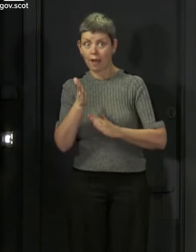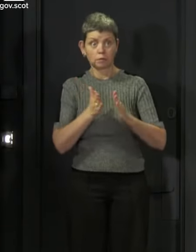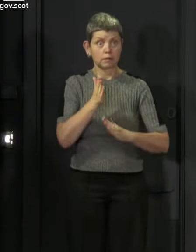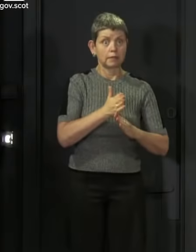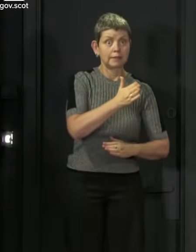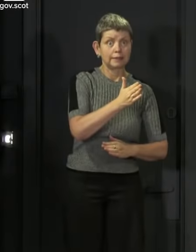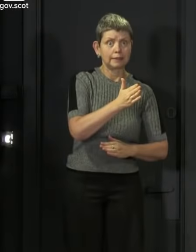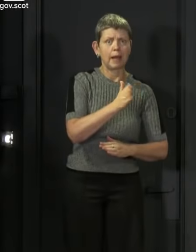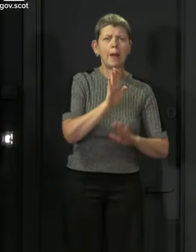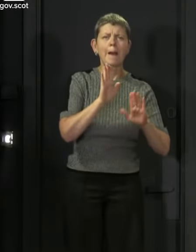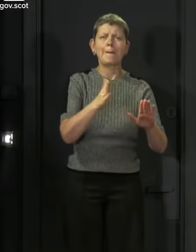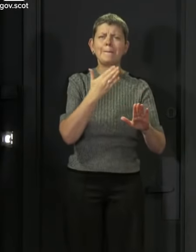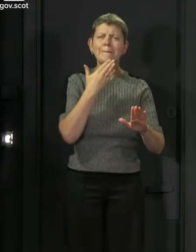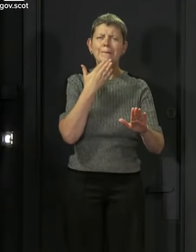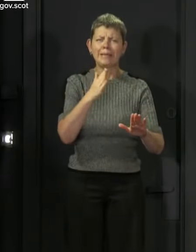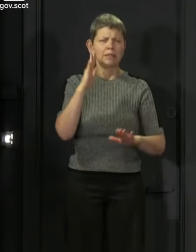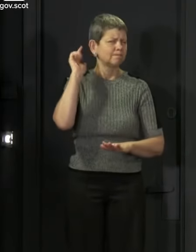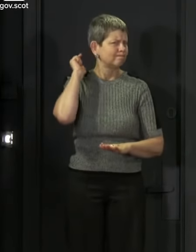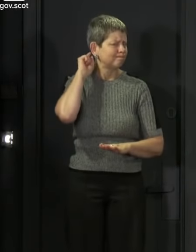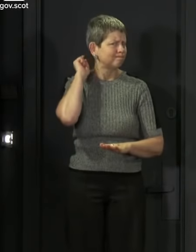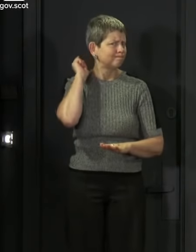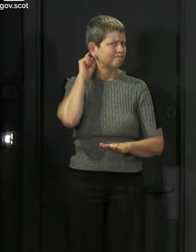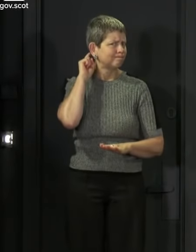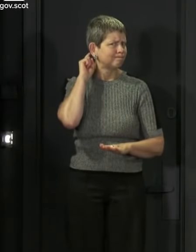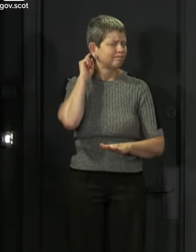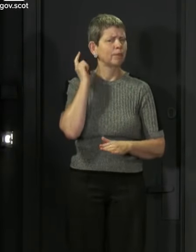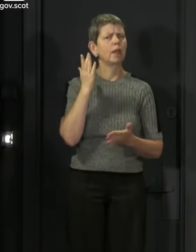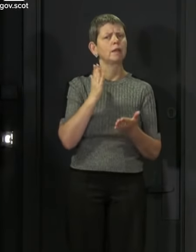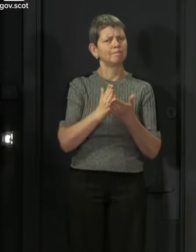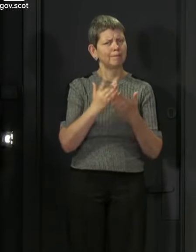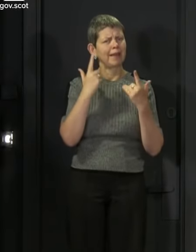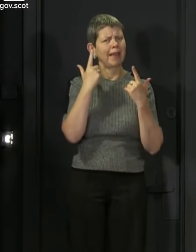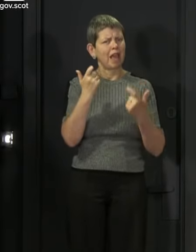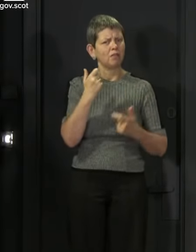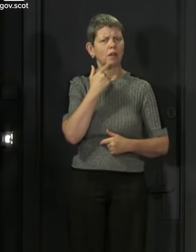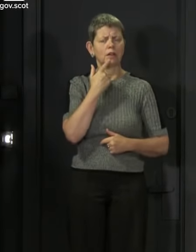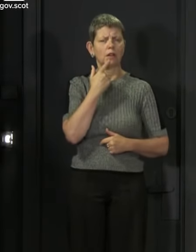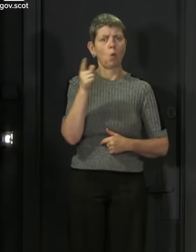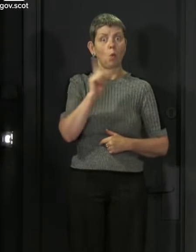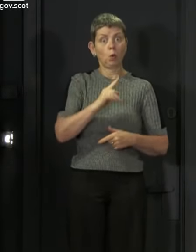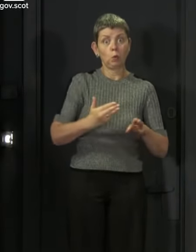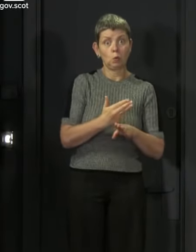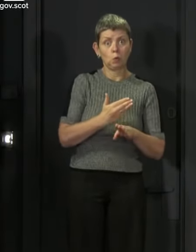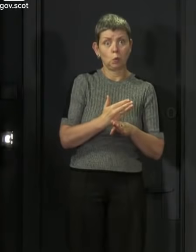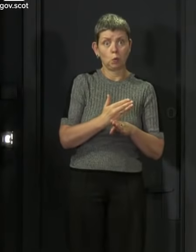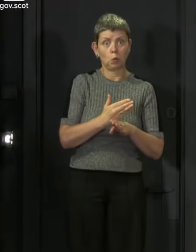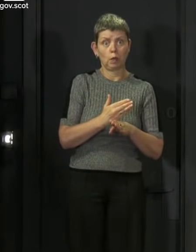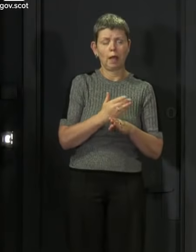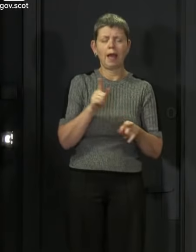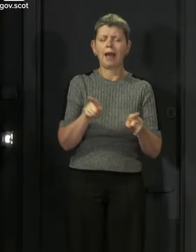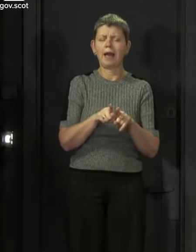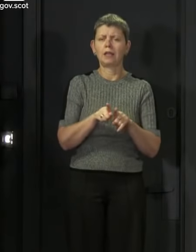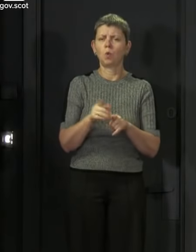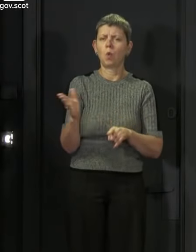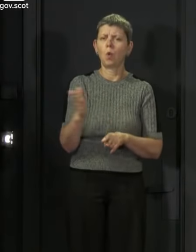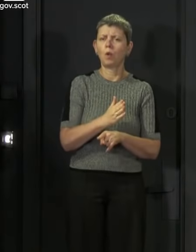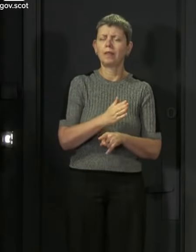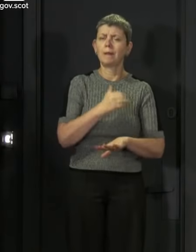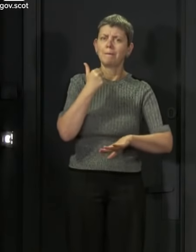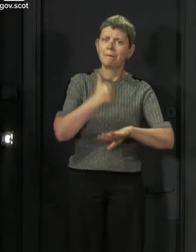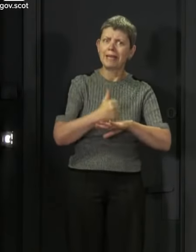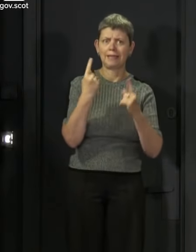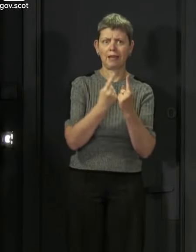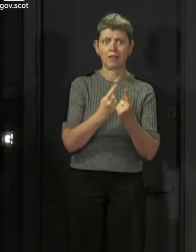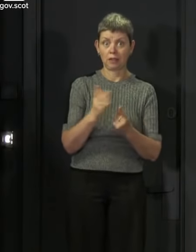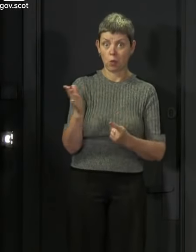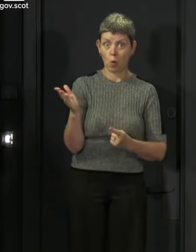appeal to all of you to think even more carefully about the basic things all of us can do and, I would argue,